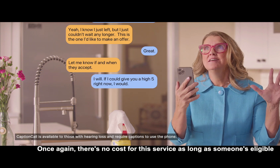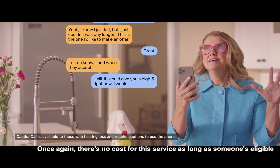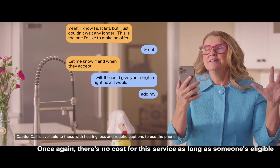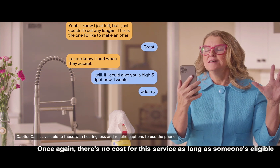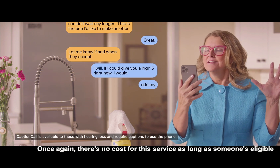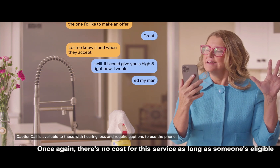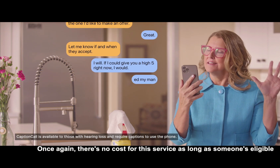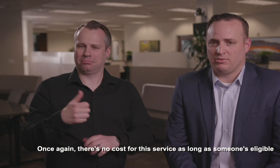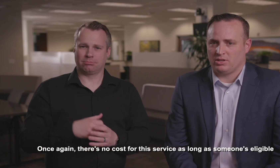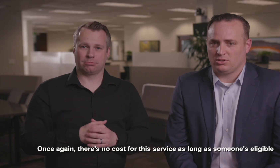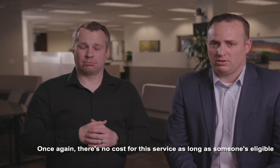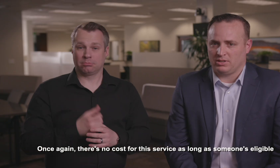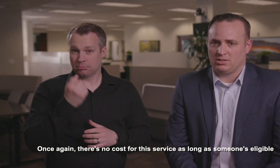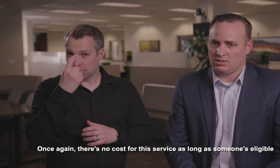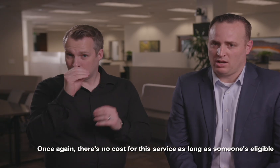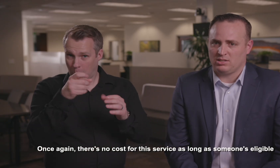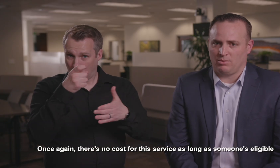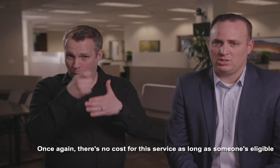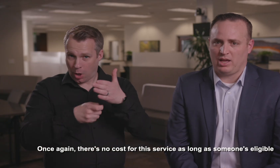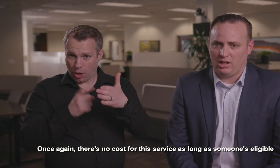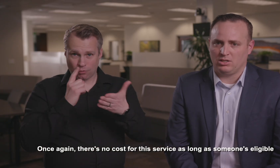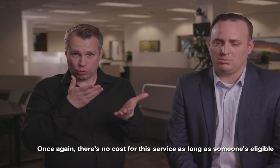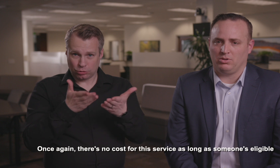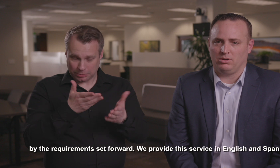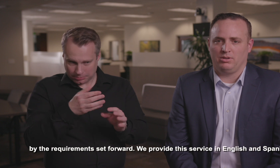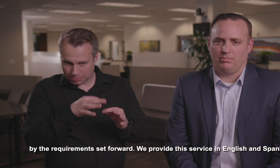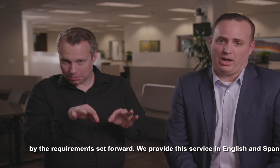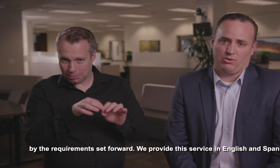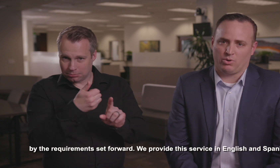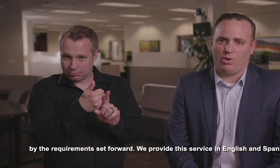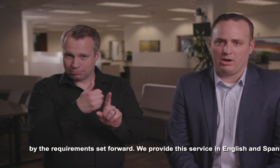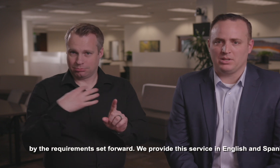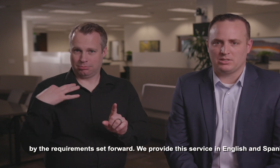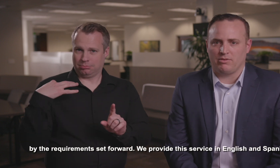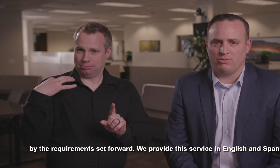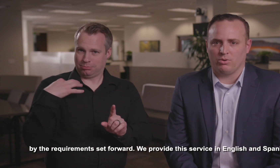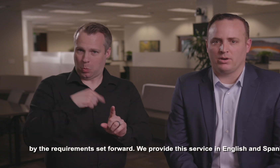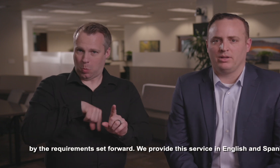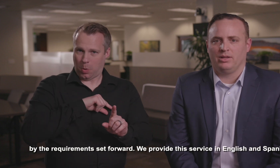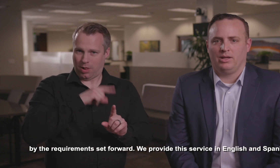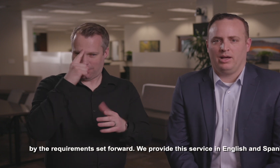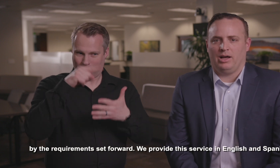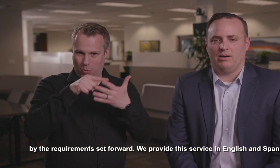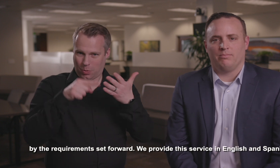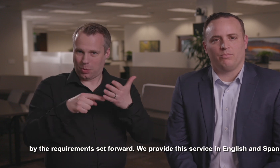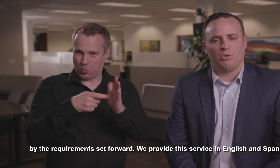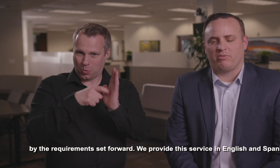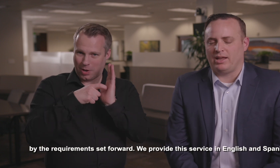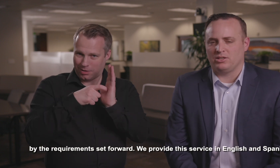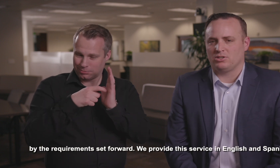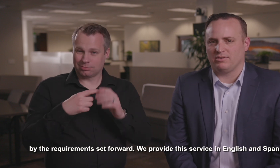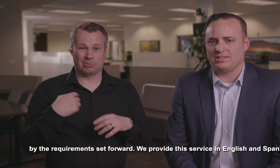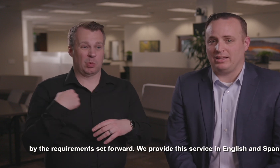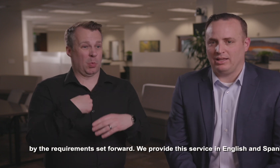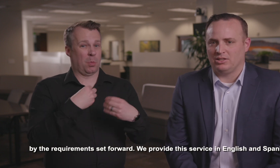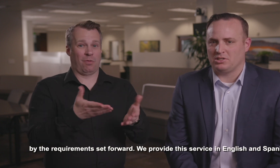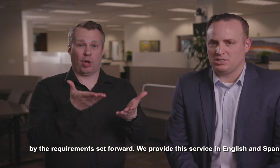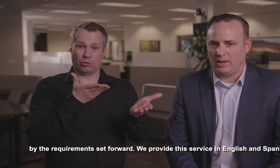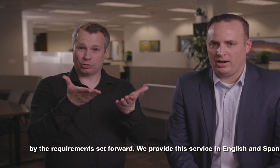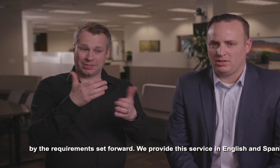There's no cost for this service as long as someone's eligible by the requirements set forward. We provide this service in English and Spanish.